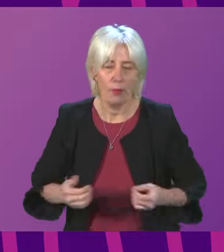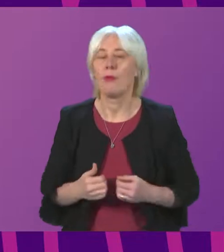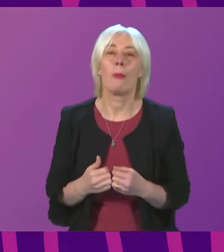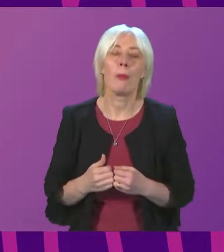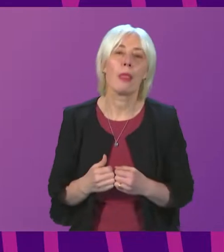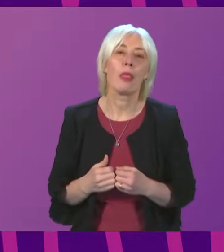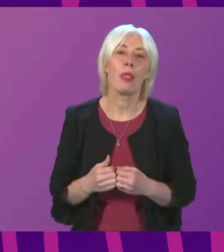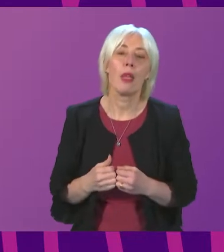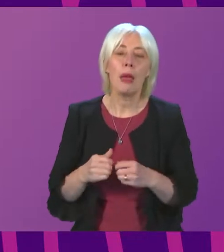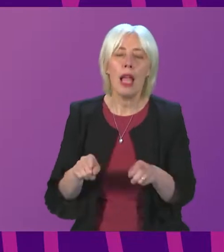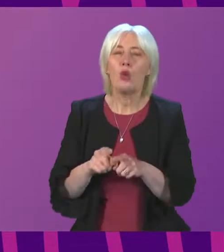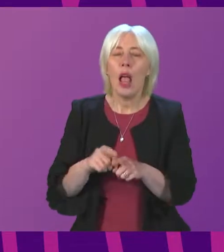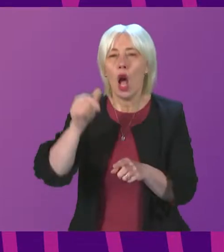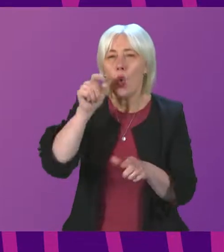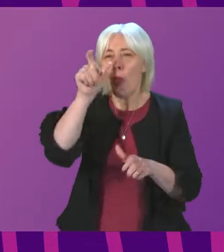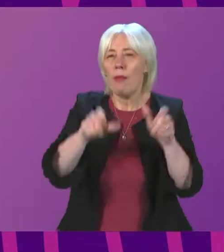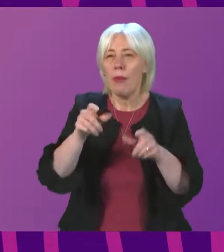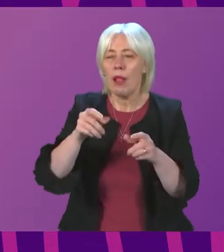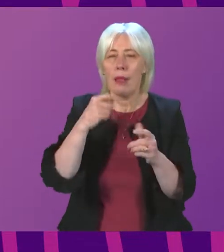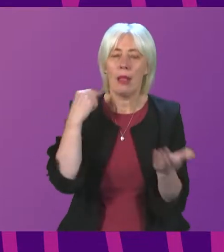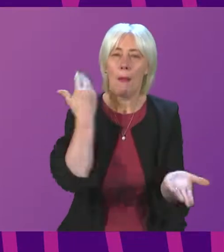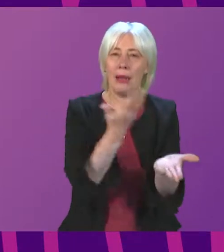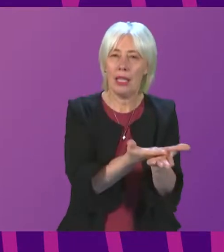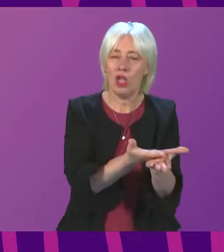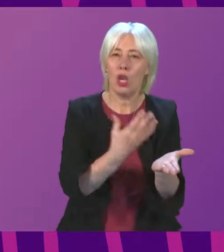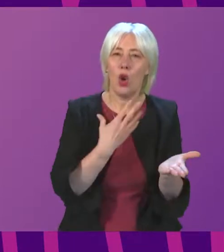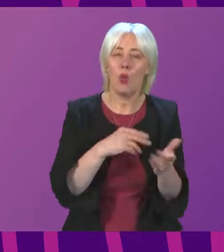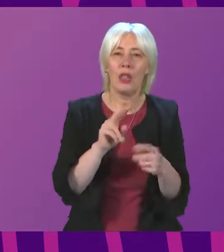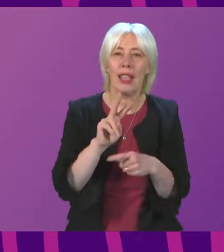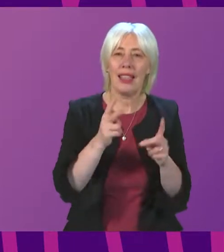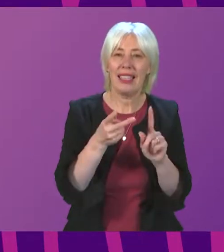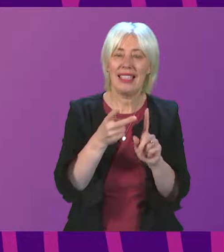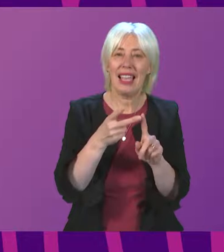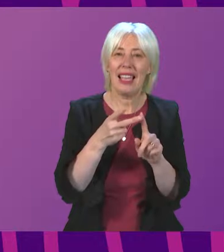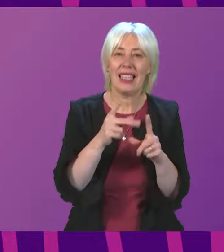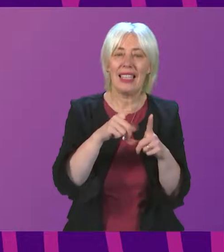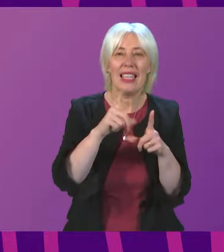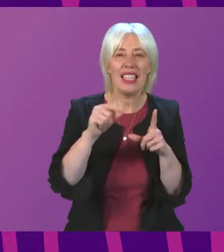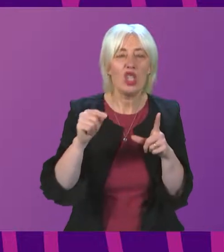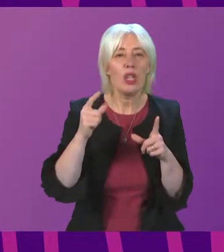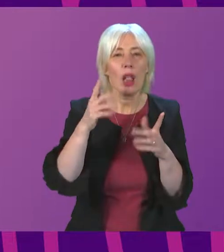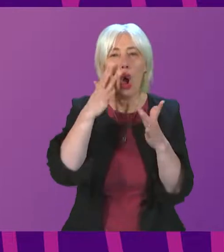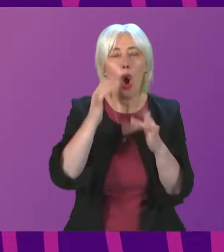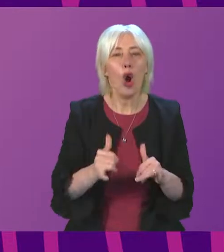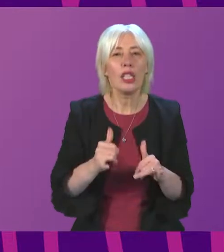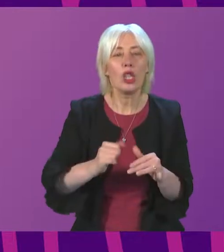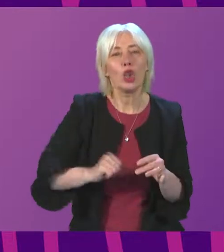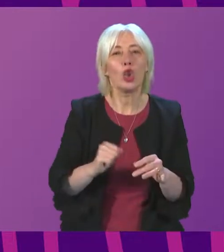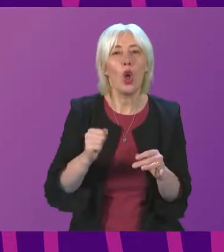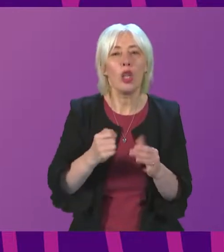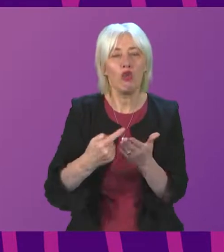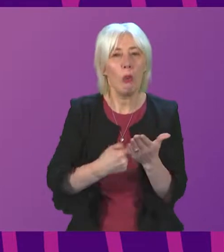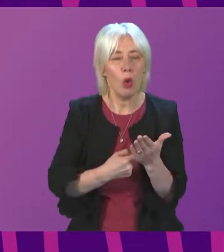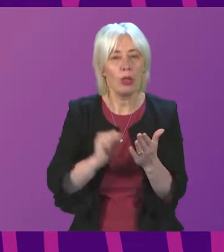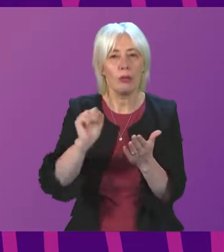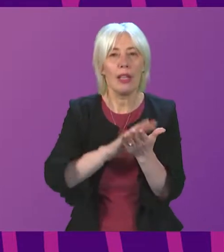Also, I know the petitioners were keen to see the second Digital Audit Scotland report published. Hi, I'll